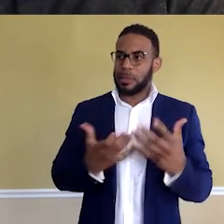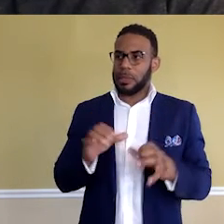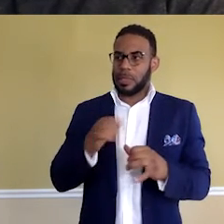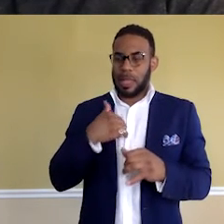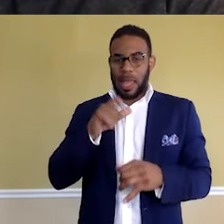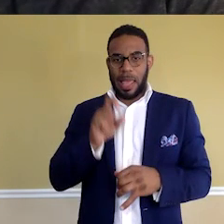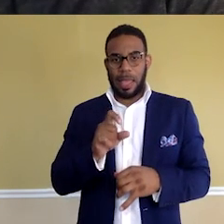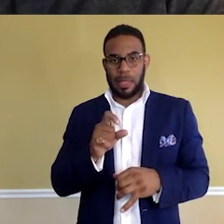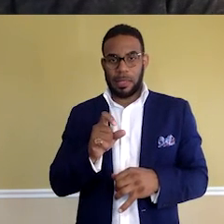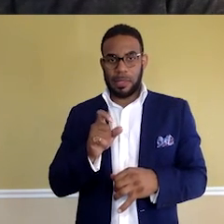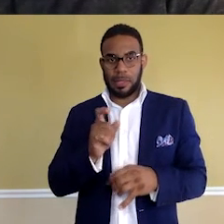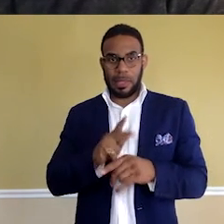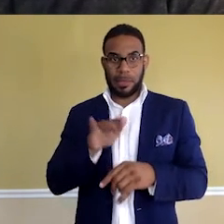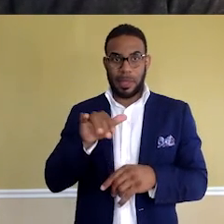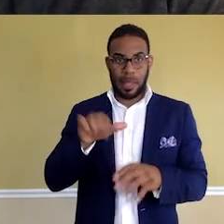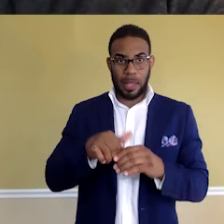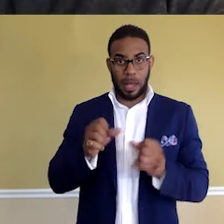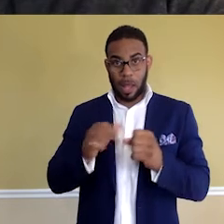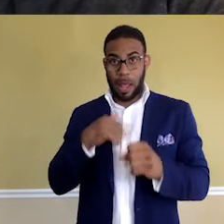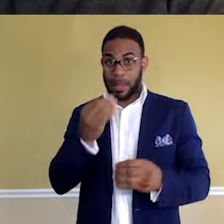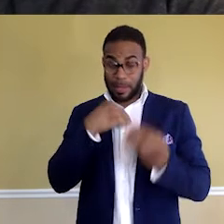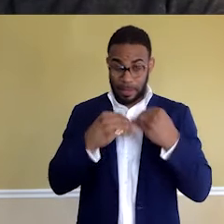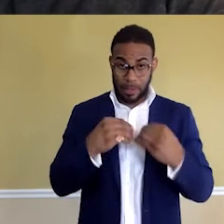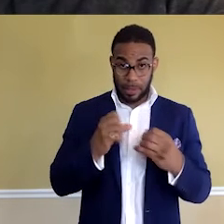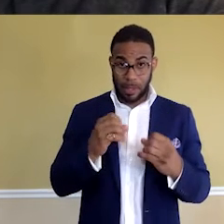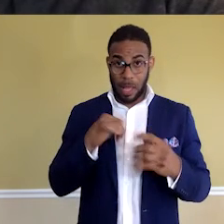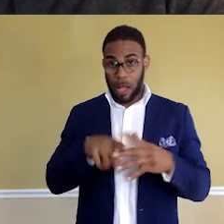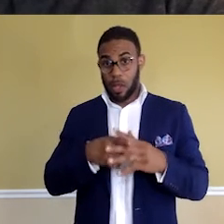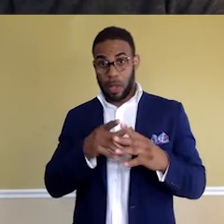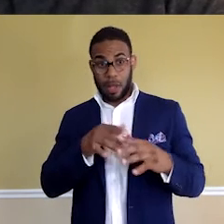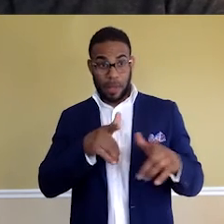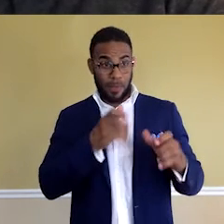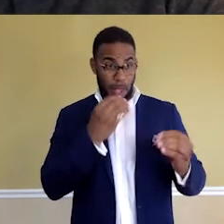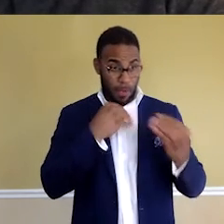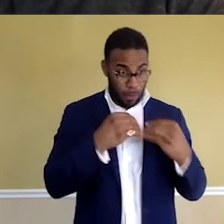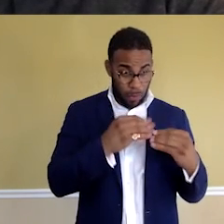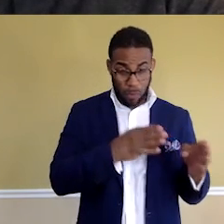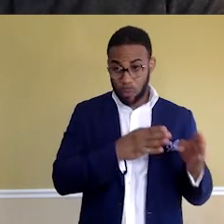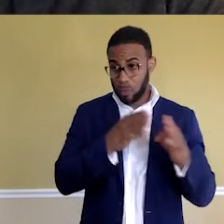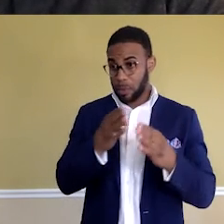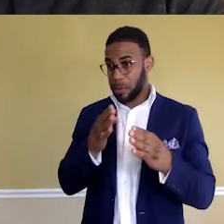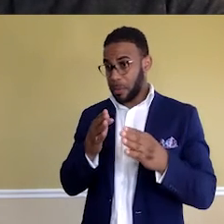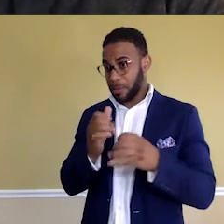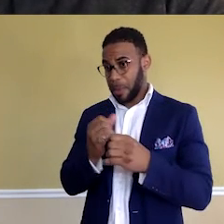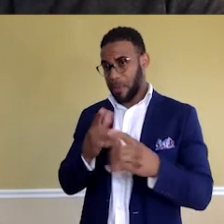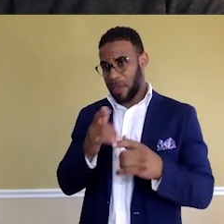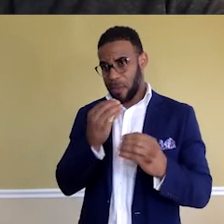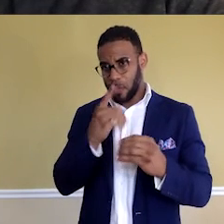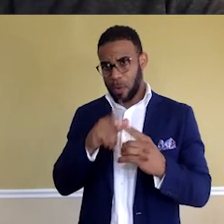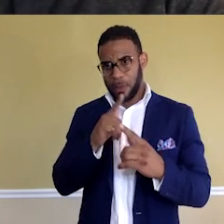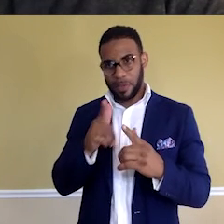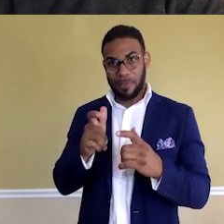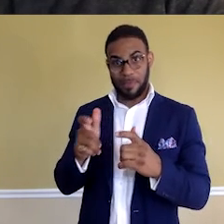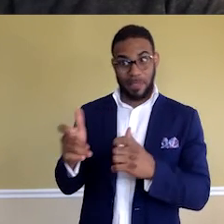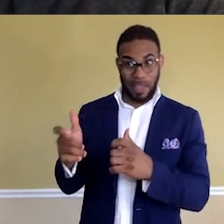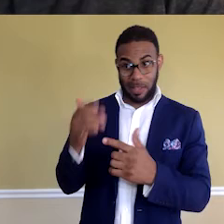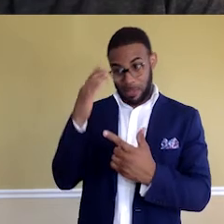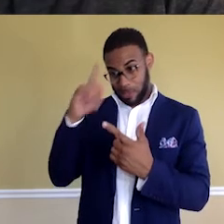to keep gas in the car and I had to eat. I started off in fast food. And the main thing with fast food is you have to be fast. You have to know how to talk to people.